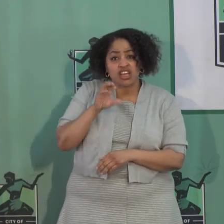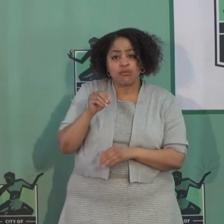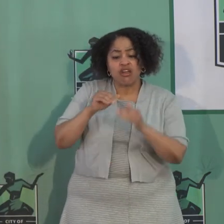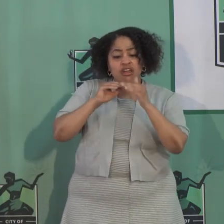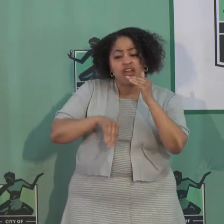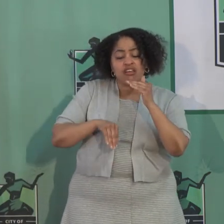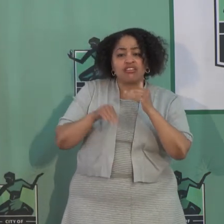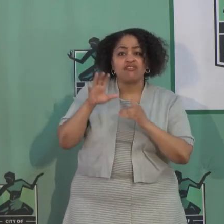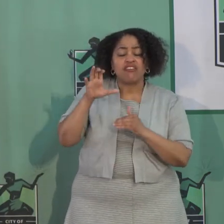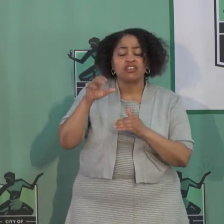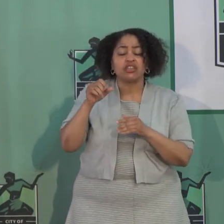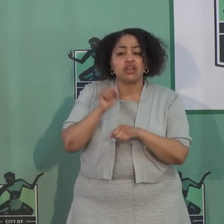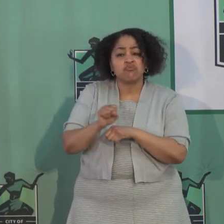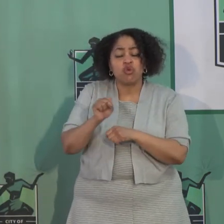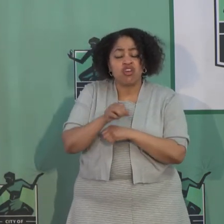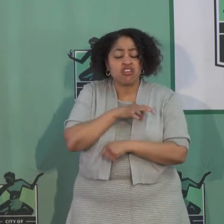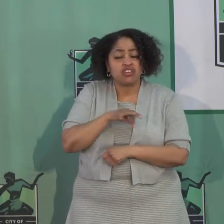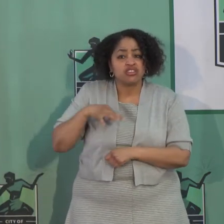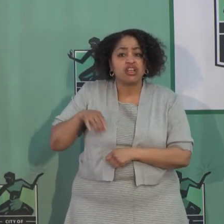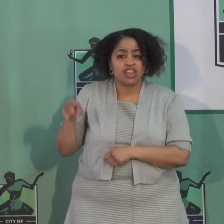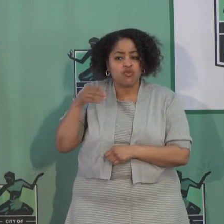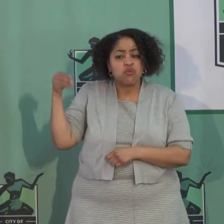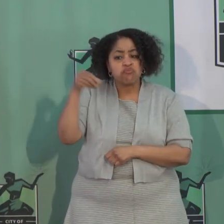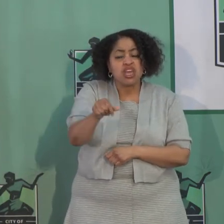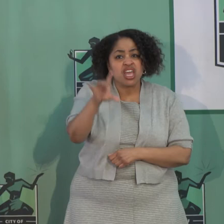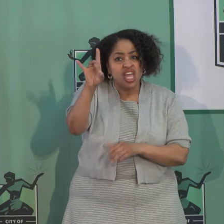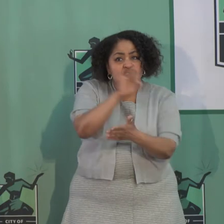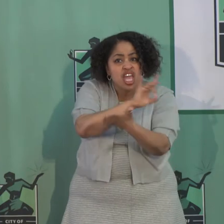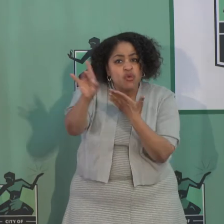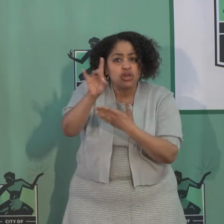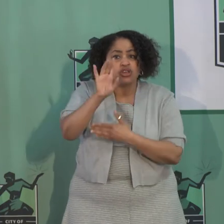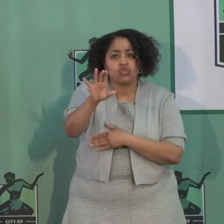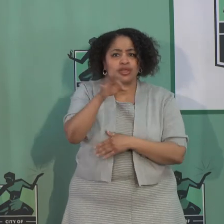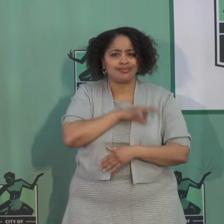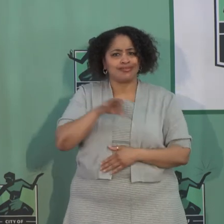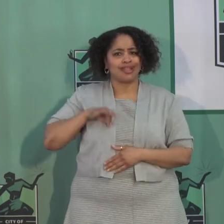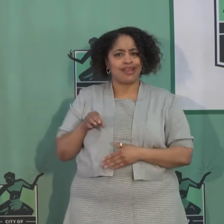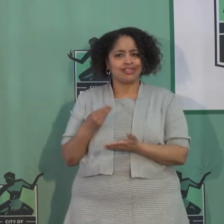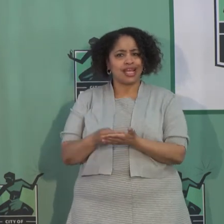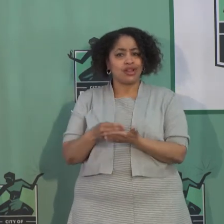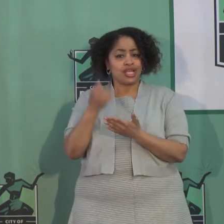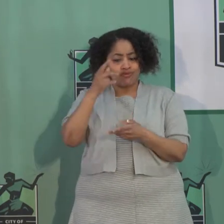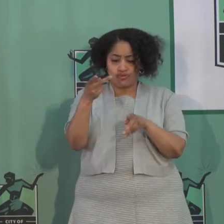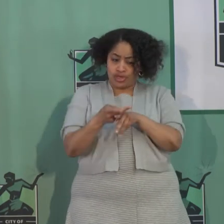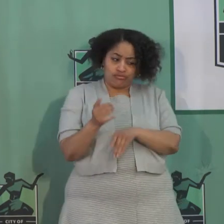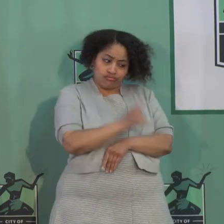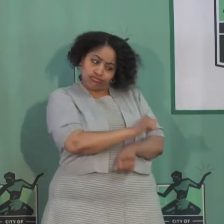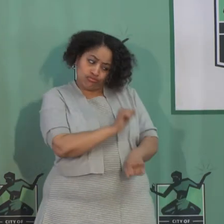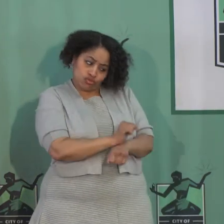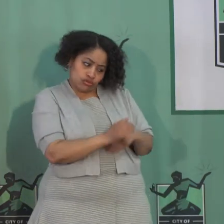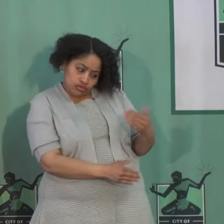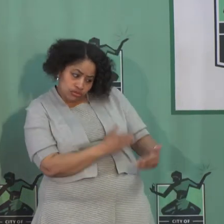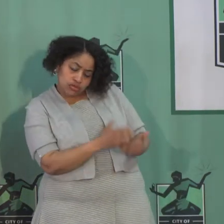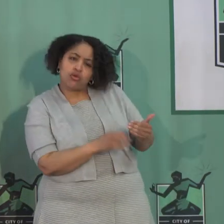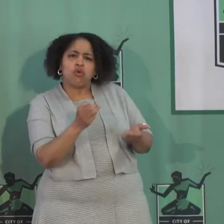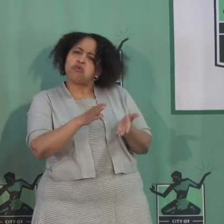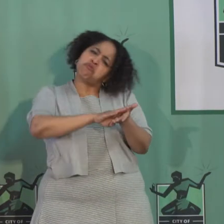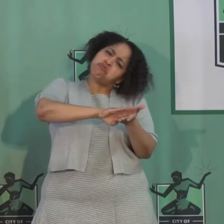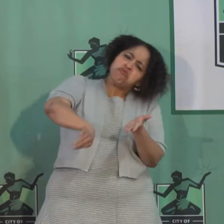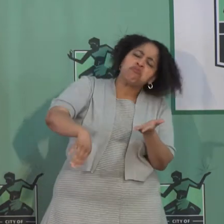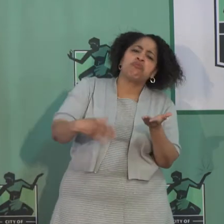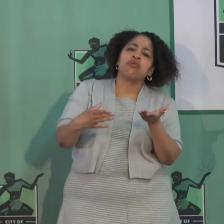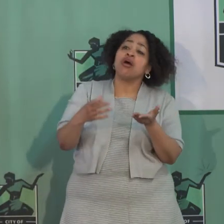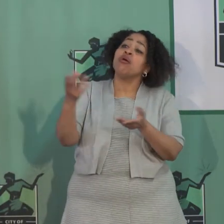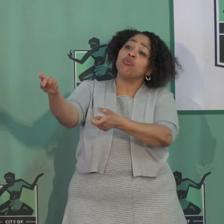they will basically pay eight weeks of your employee salaries. If you keep them on, or if you laid them off and you bring them